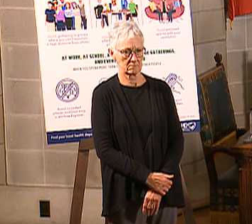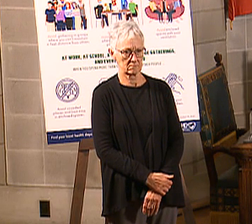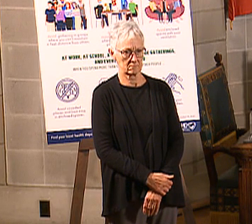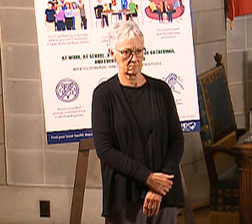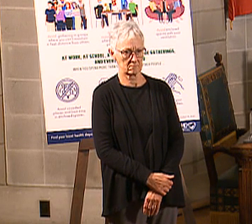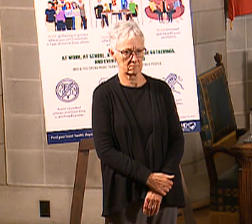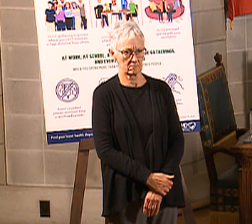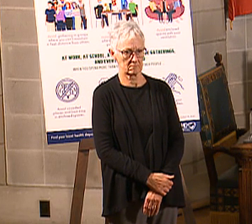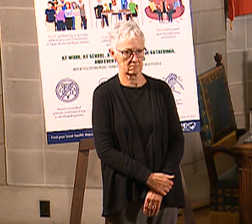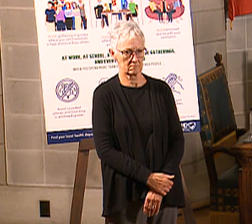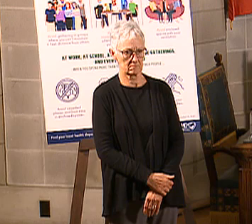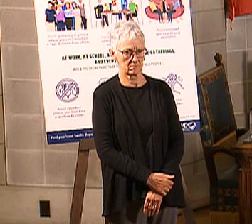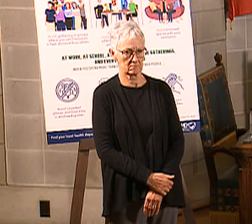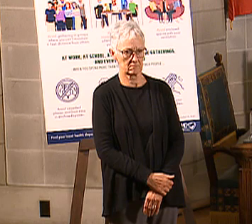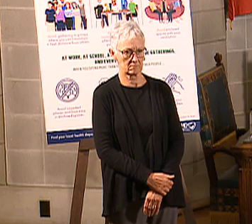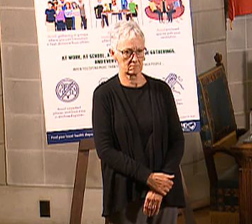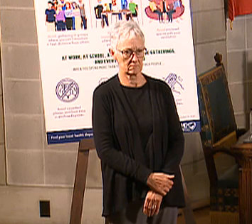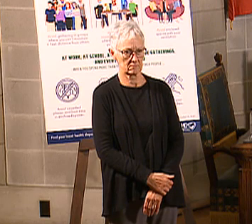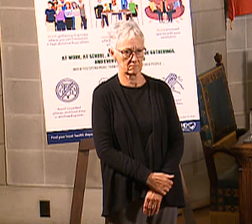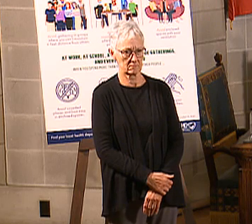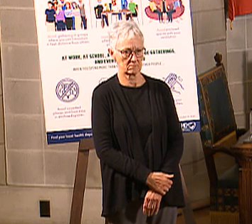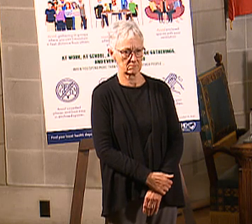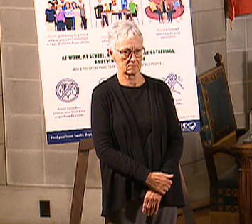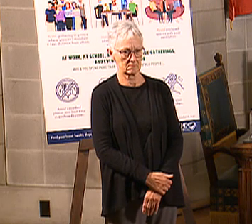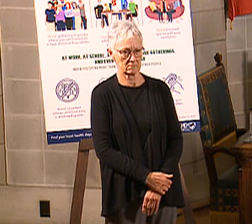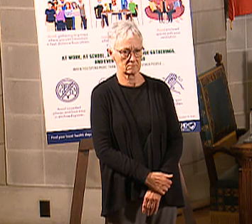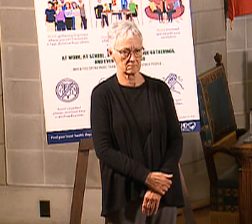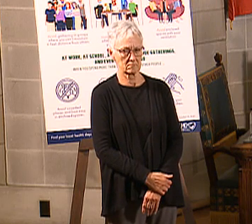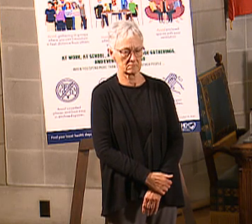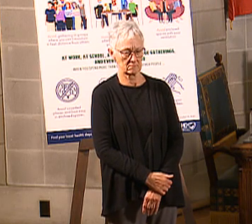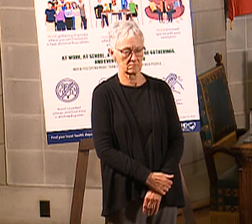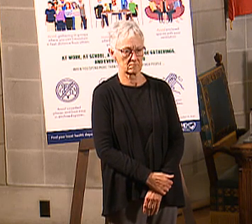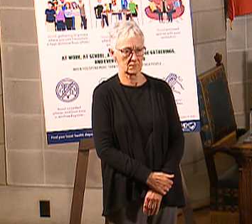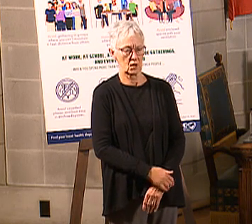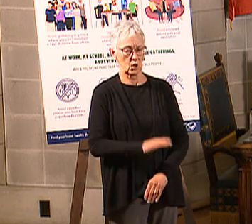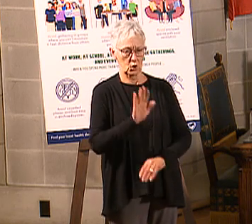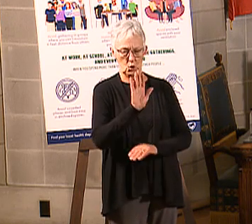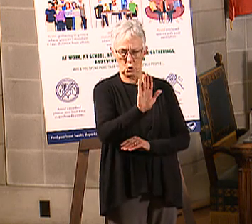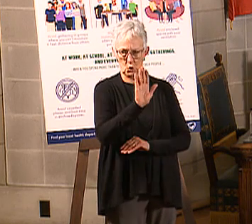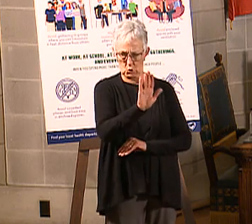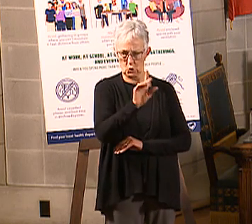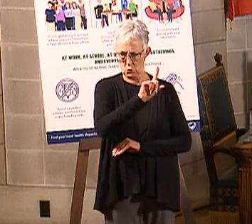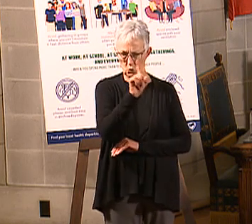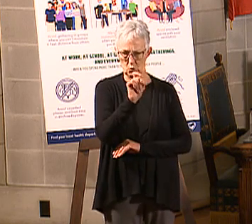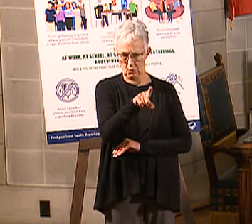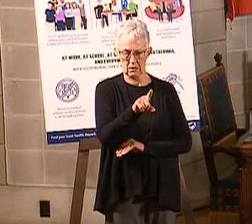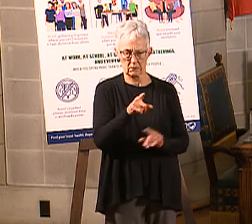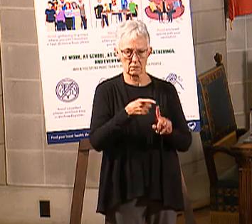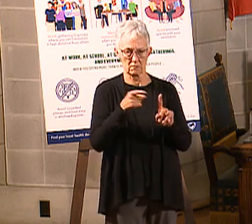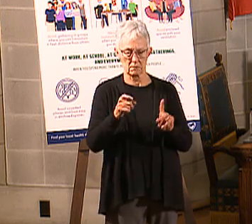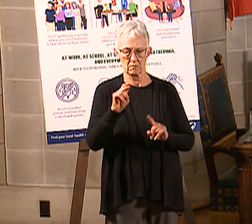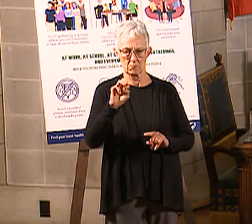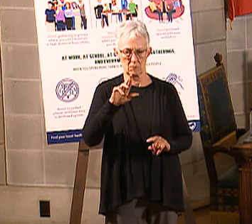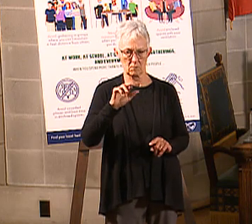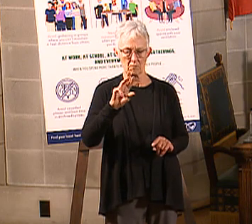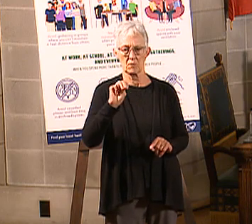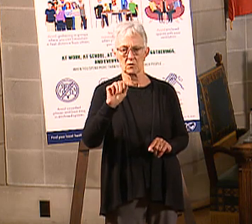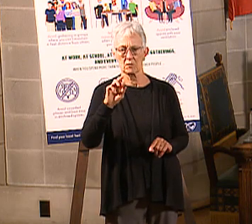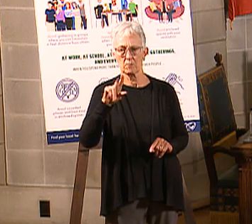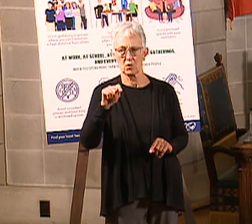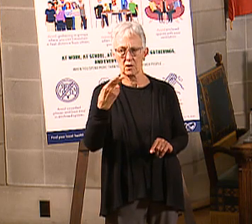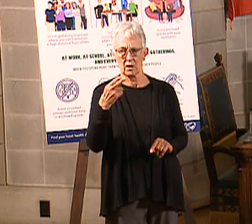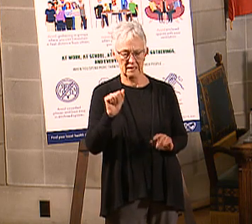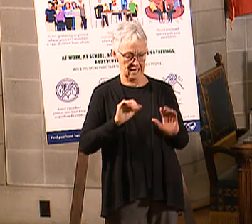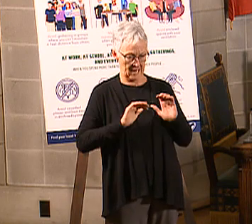until sometime in the future? Or how does that work? Right. So the question from Martha was, how is this different?